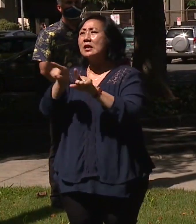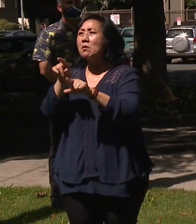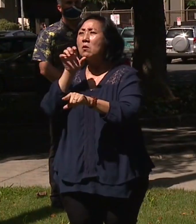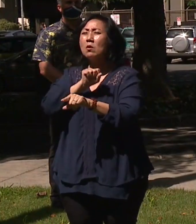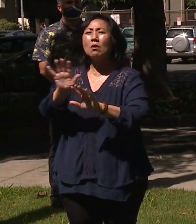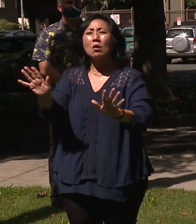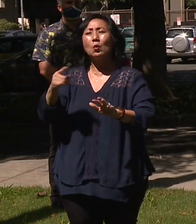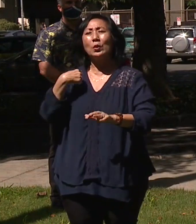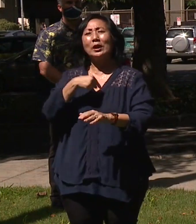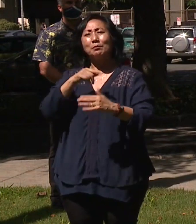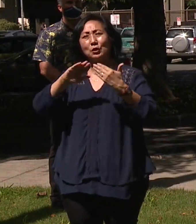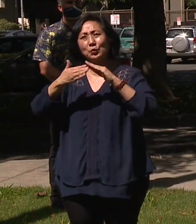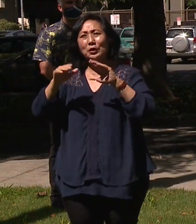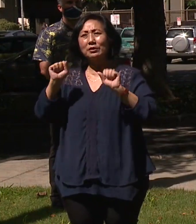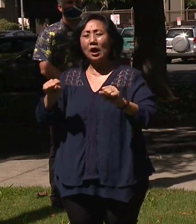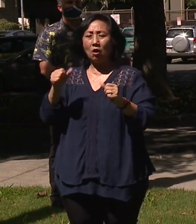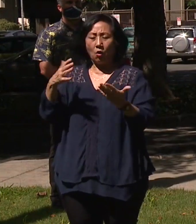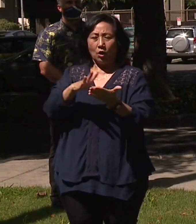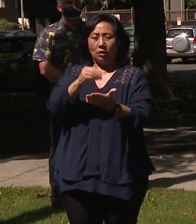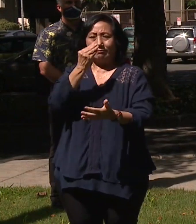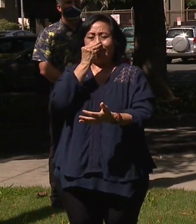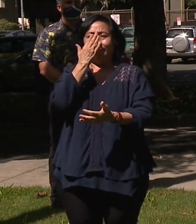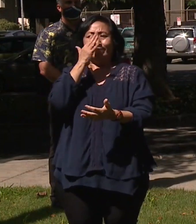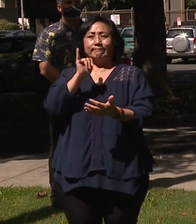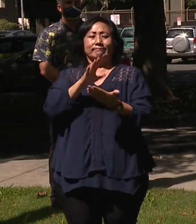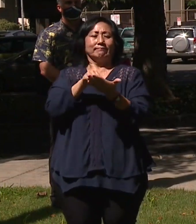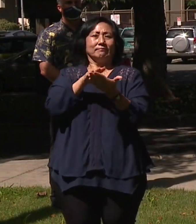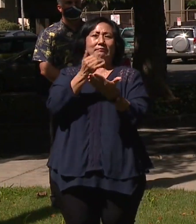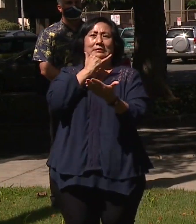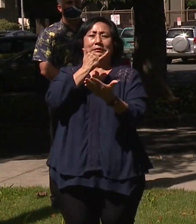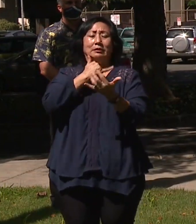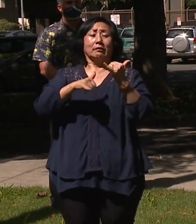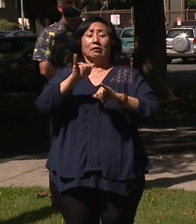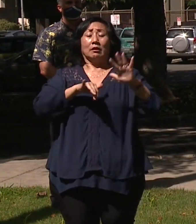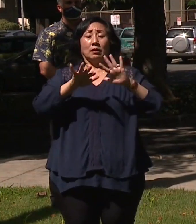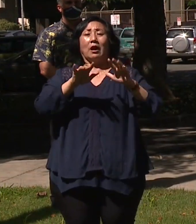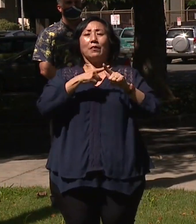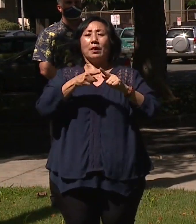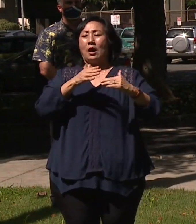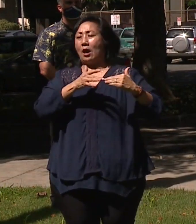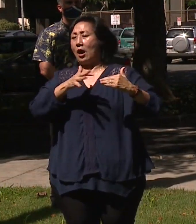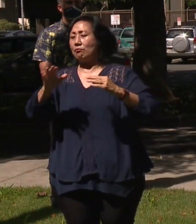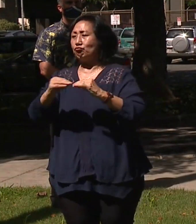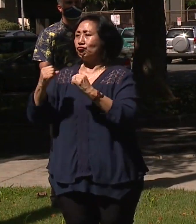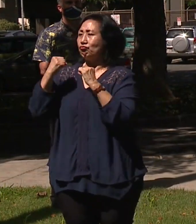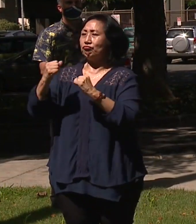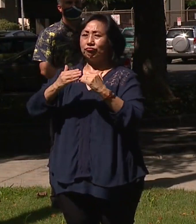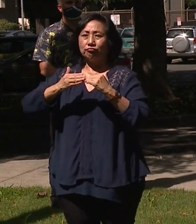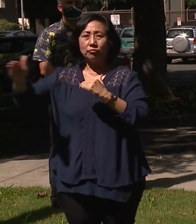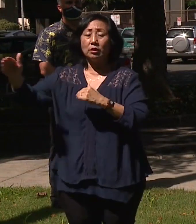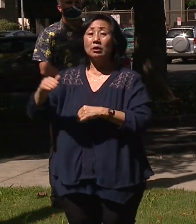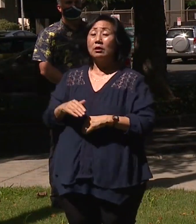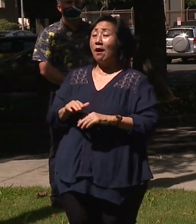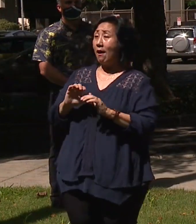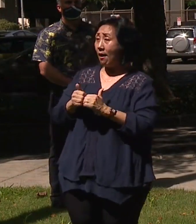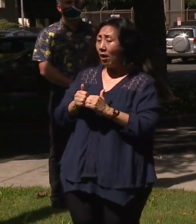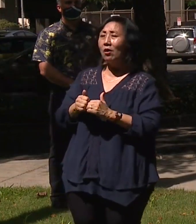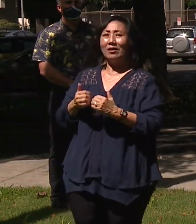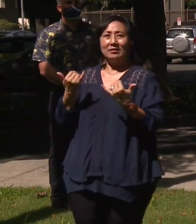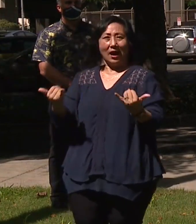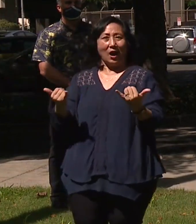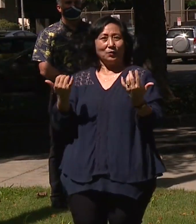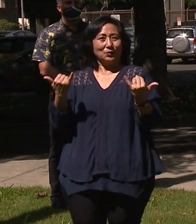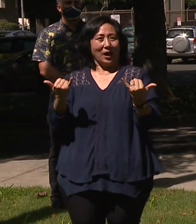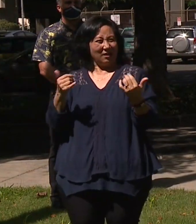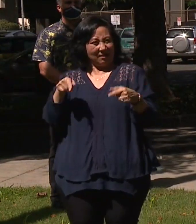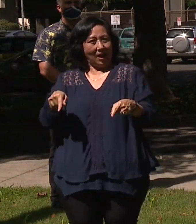we can be a community that's learned from past mistakes and be more resilient. And part of that is happening right